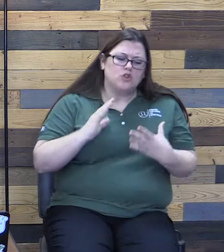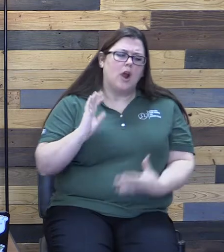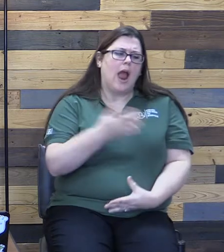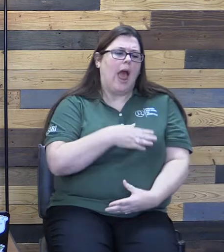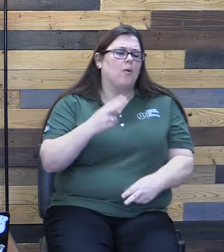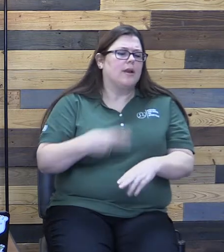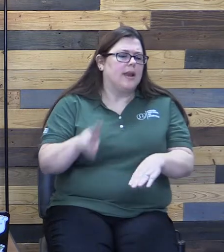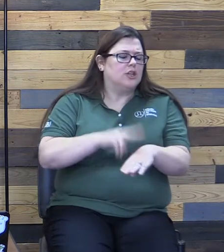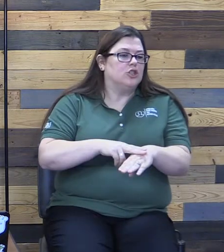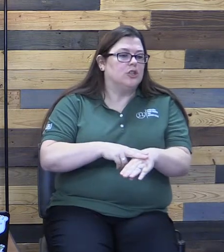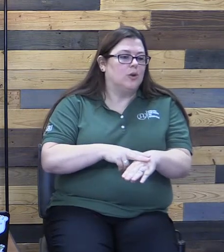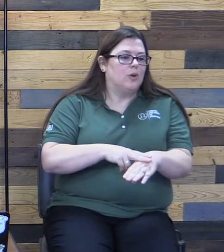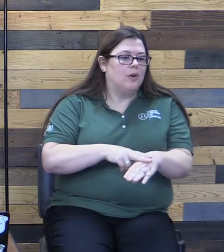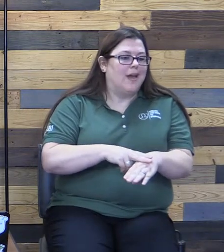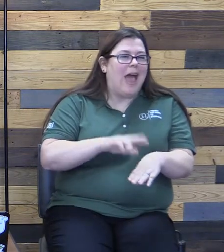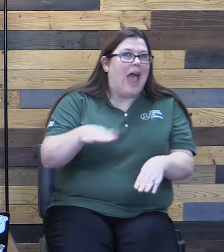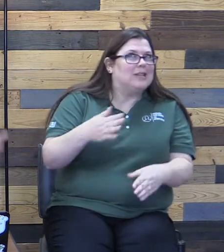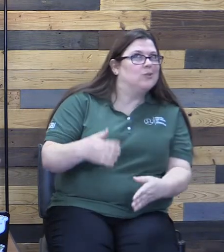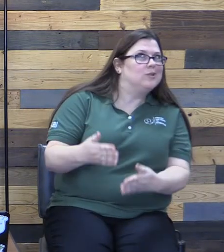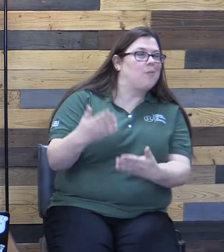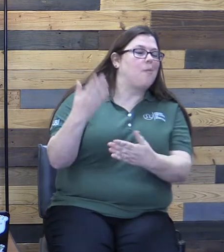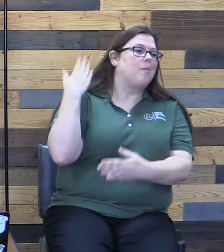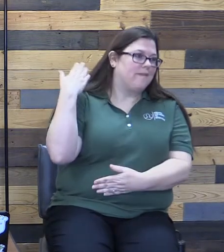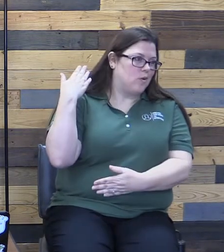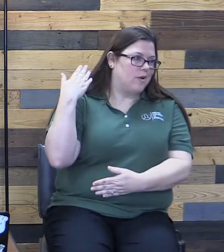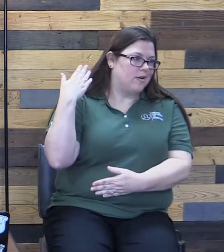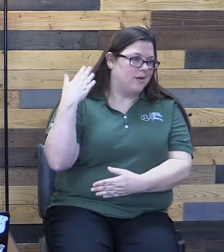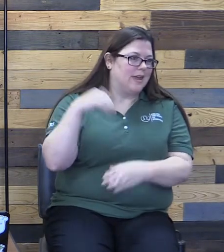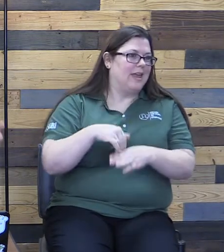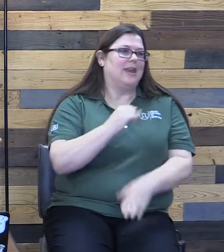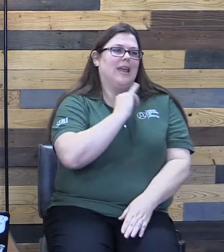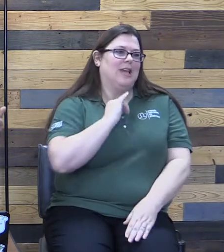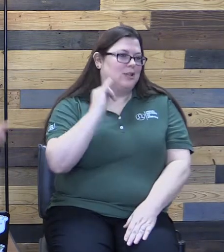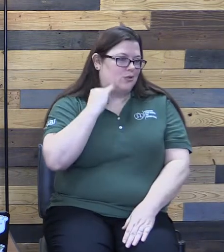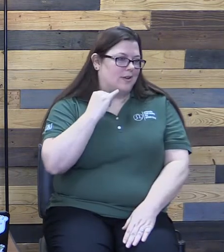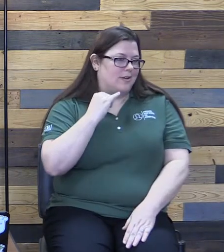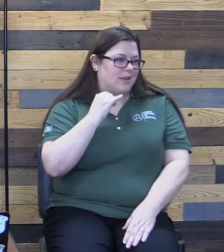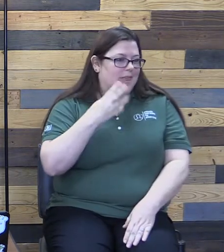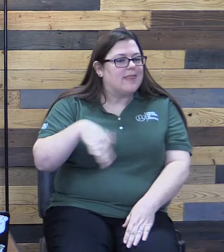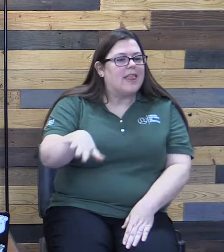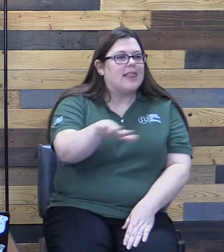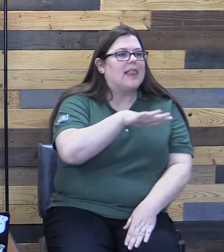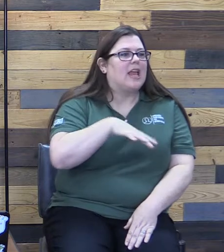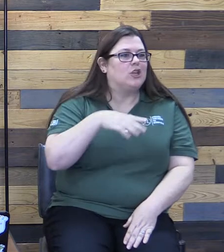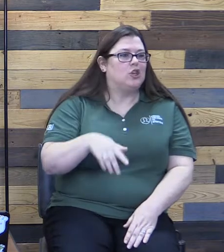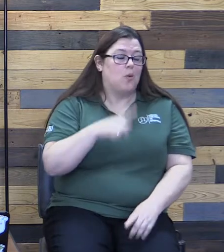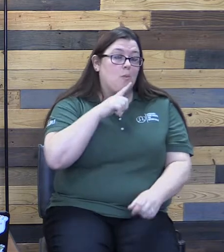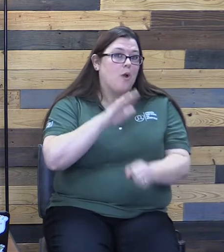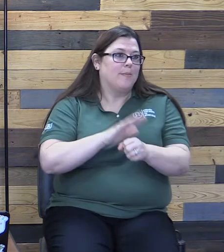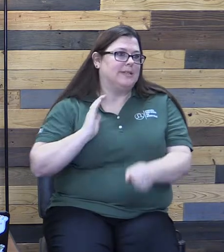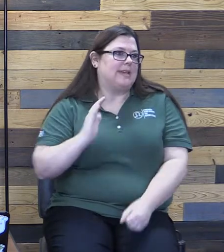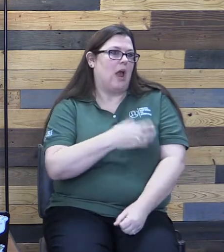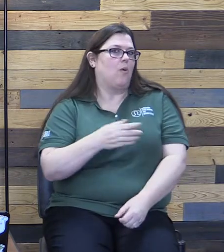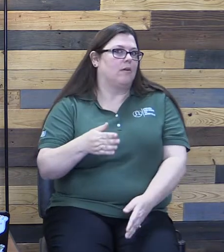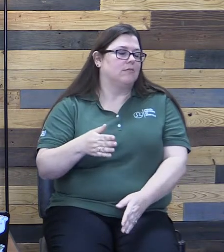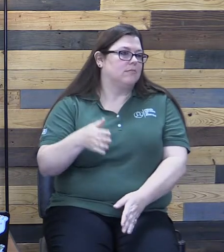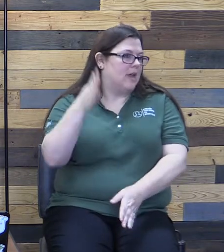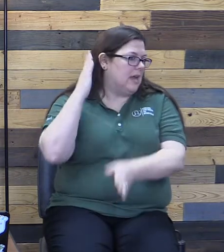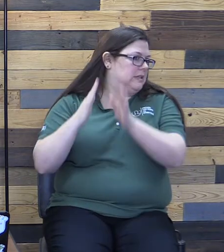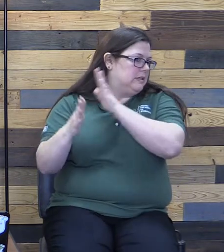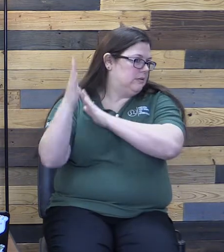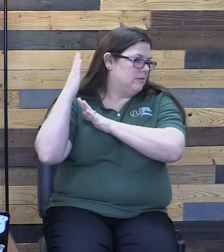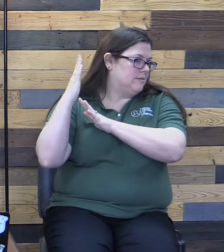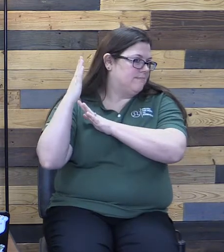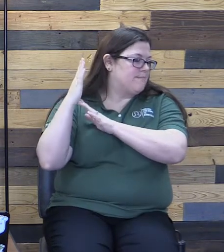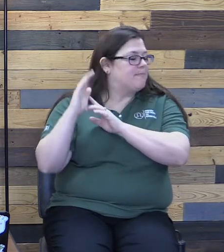to what it was when we were in Israel, when we were in the land that you promised to our ancestors. But it sounds